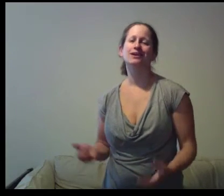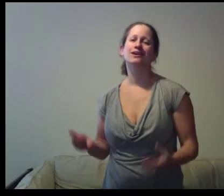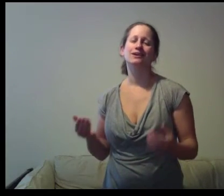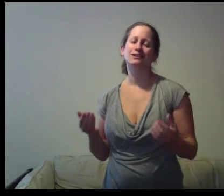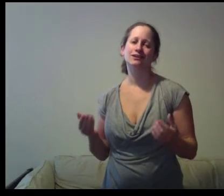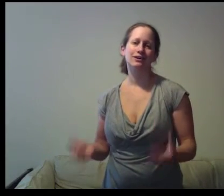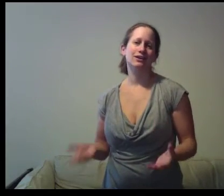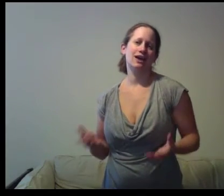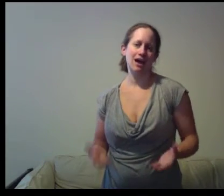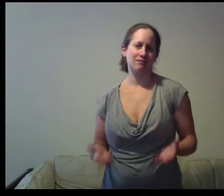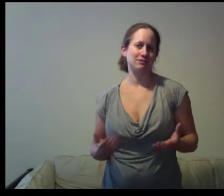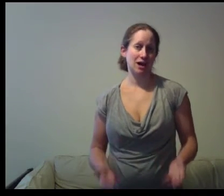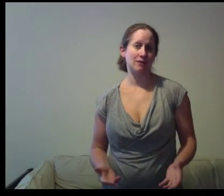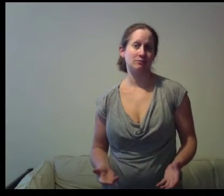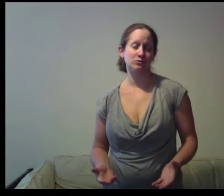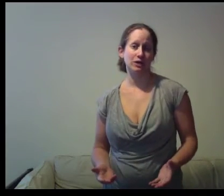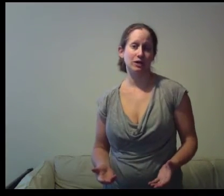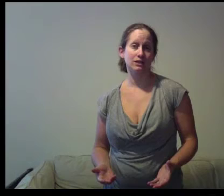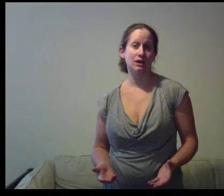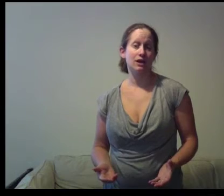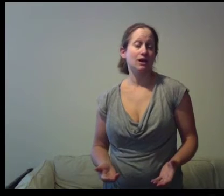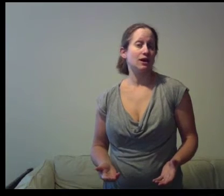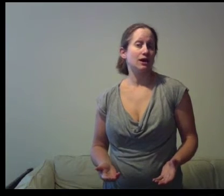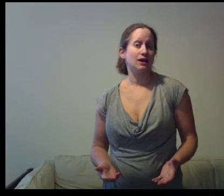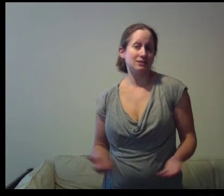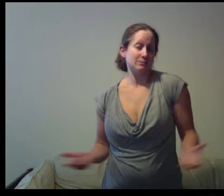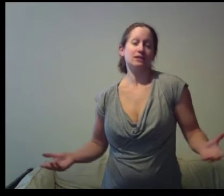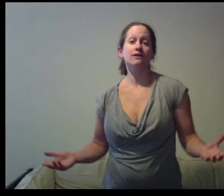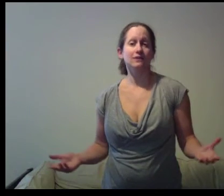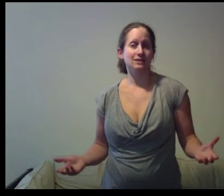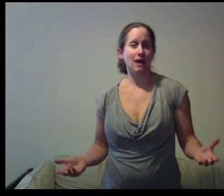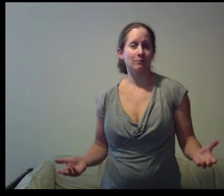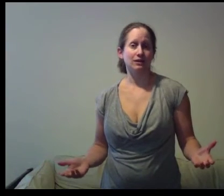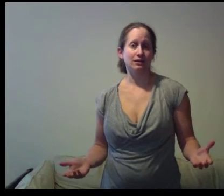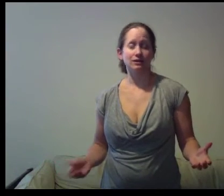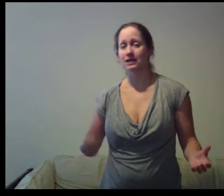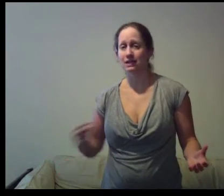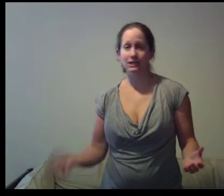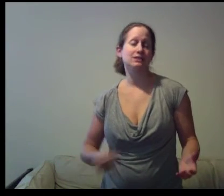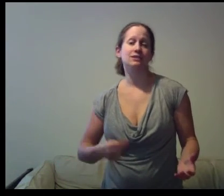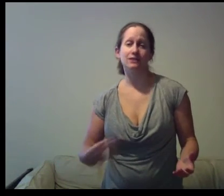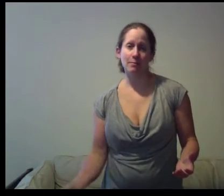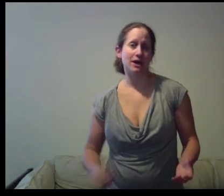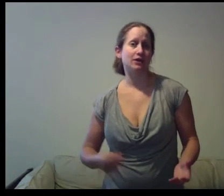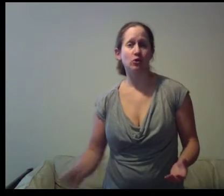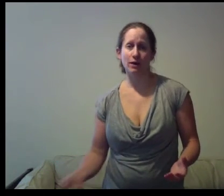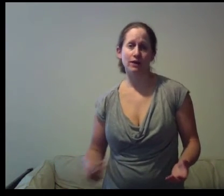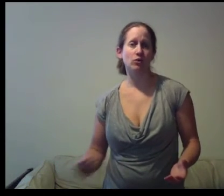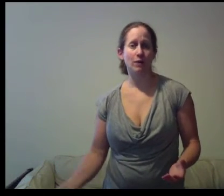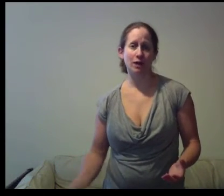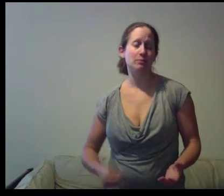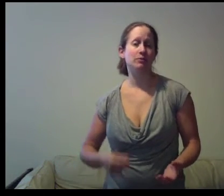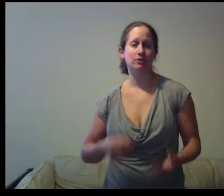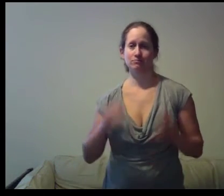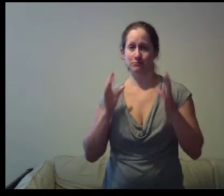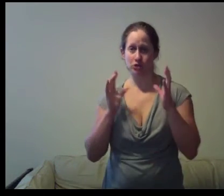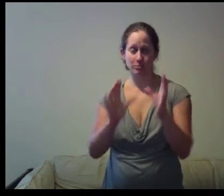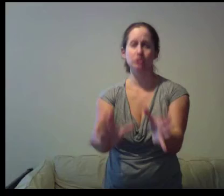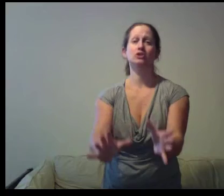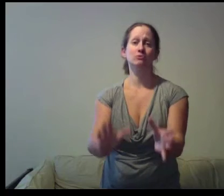you're going to have times when it seems like nothing's happening you're getting leads they're not buying no buying no buying people are pushing you